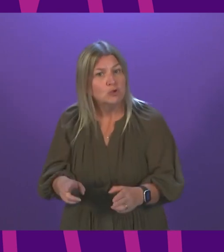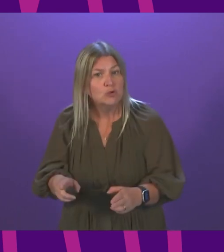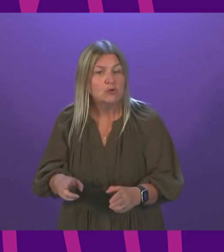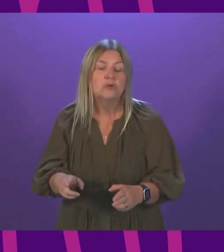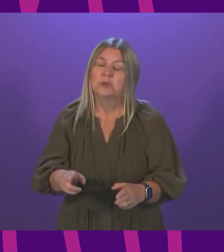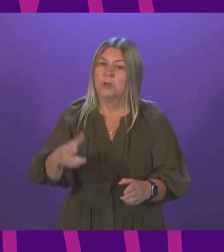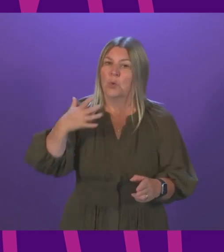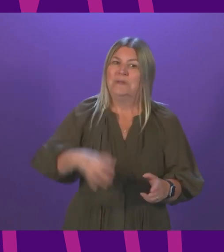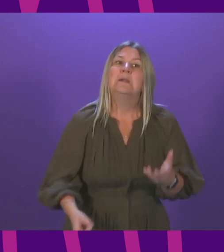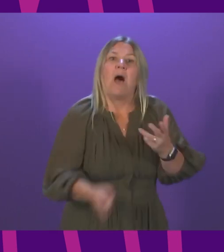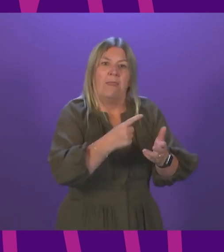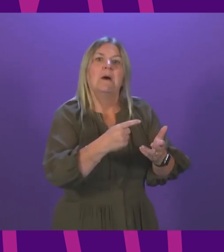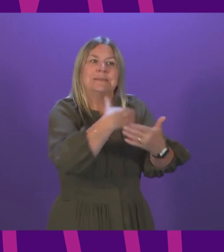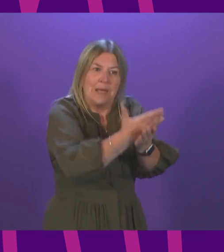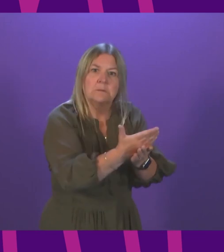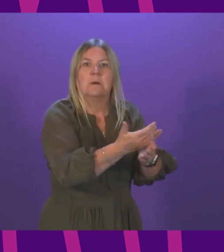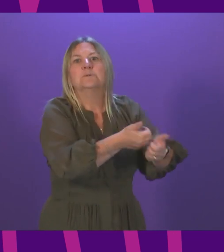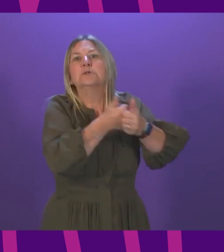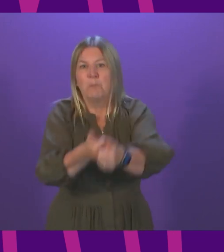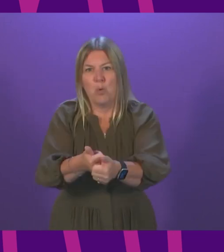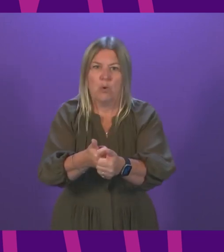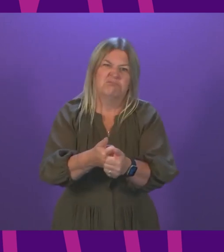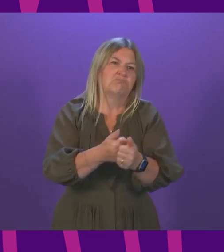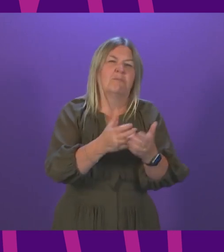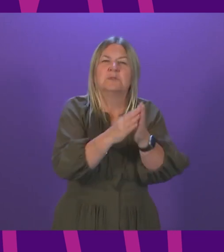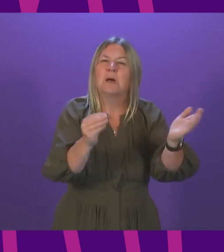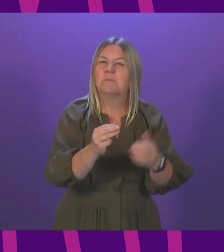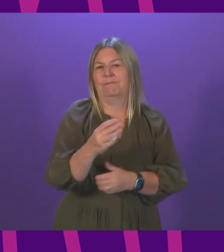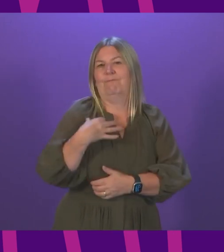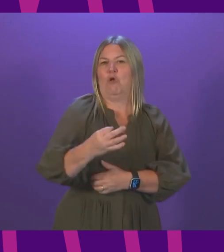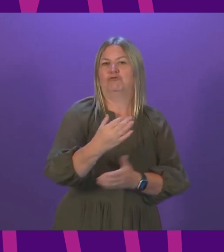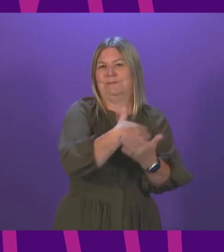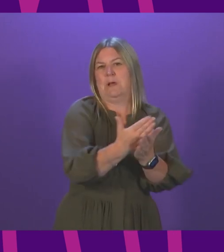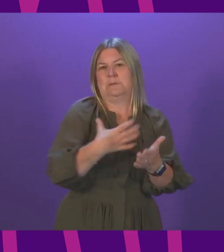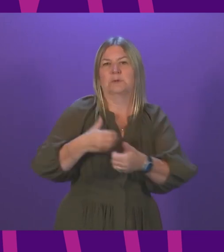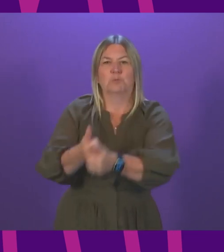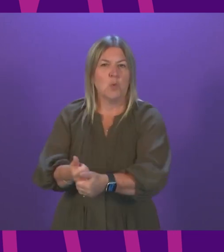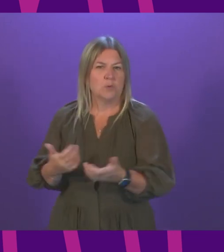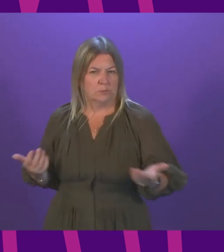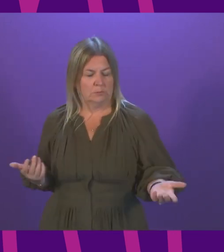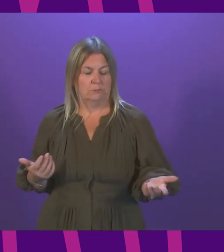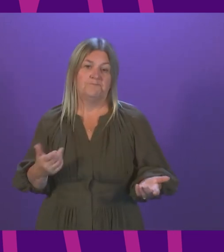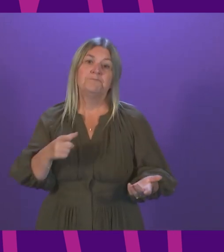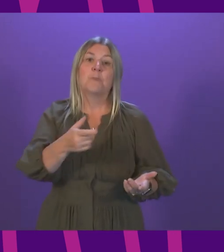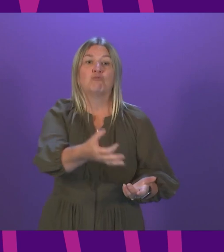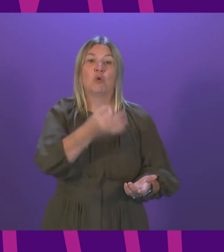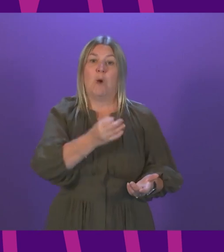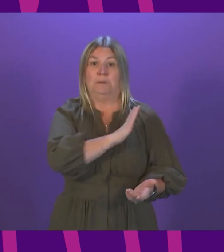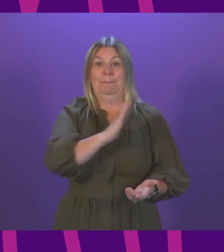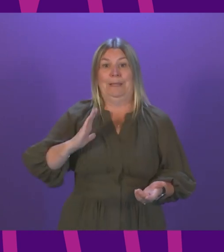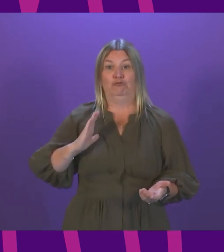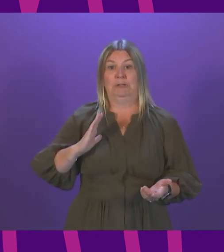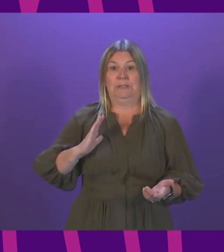standing up in supporting the service at this incredibly challenging time. I can confirm the request for military assistance was made immediately